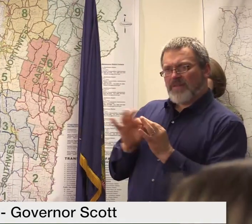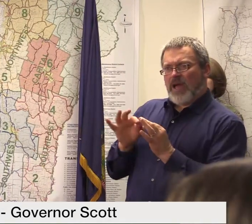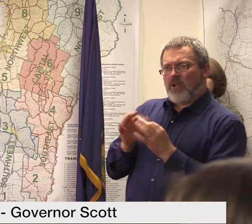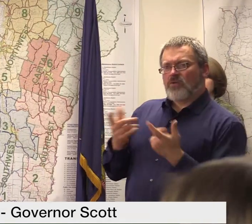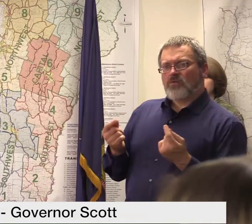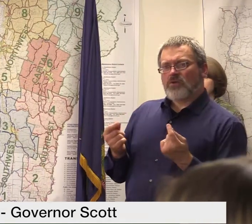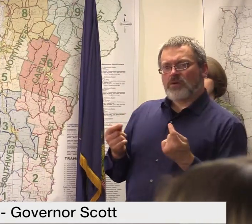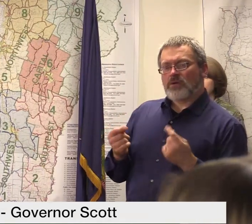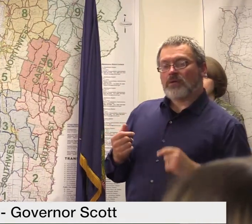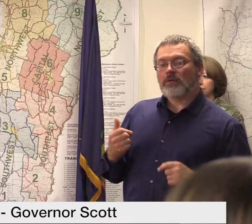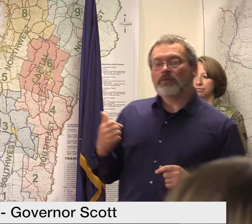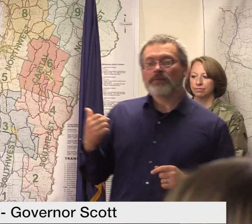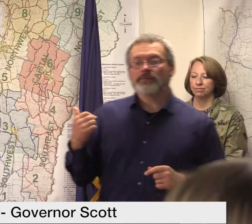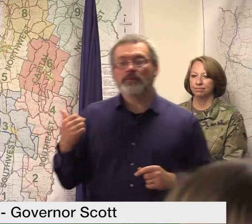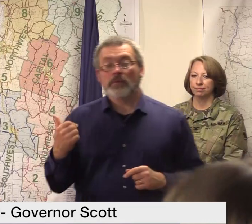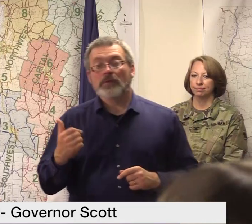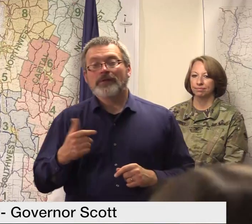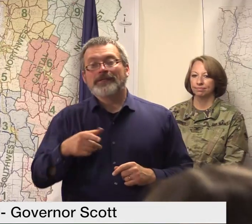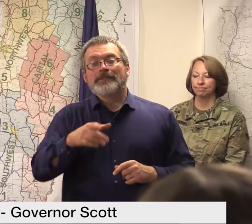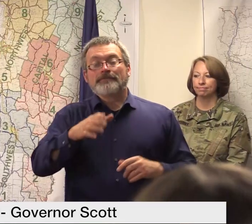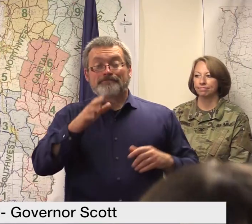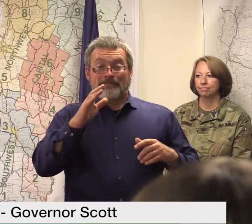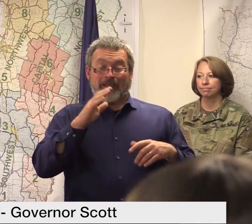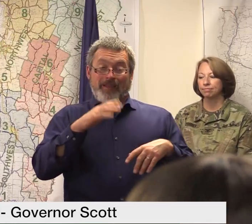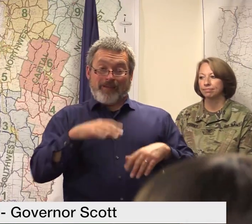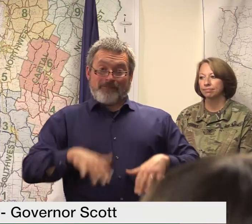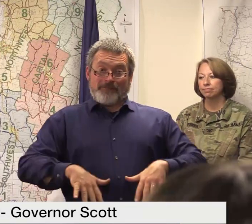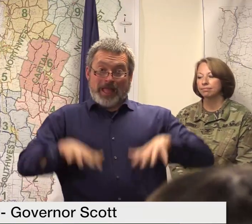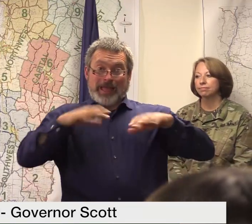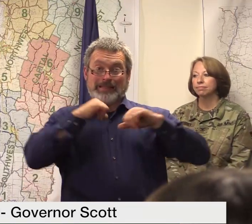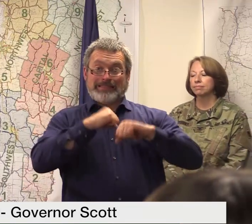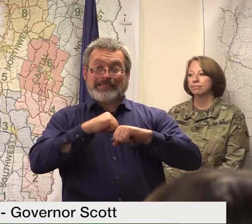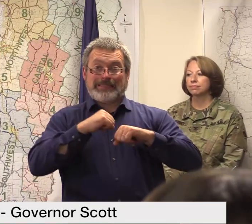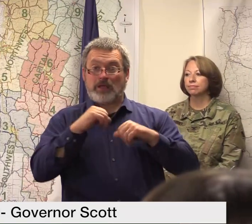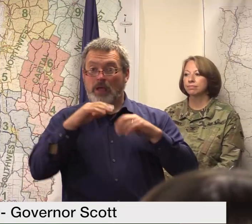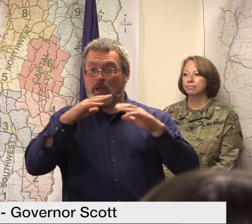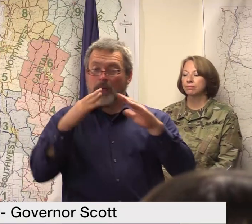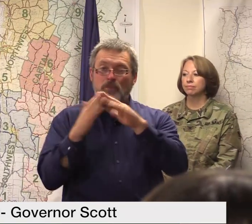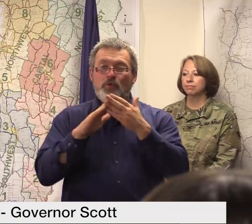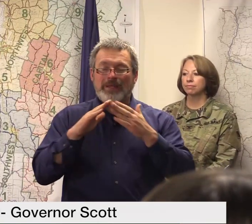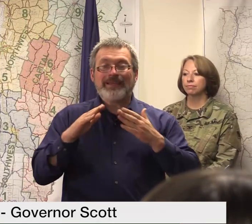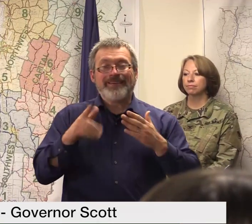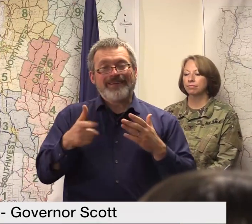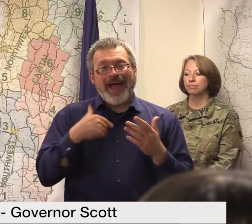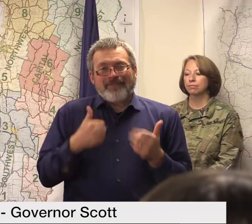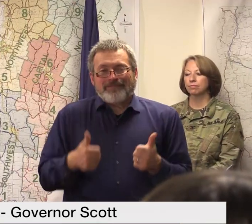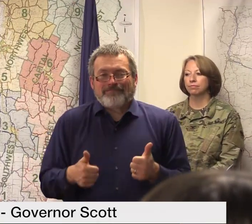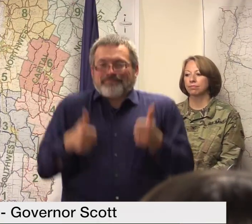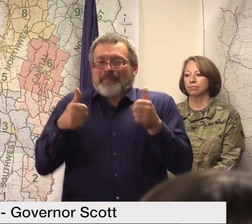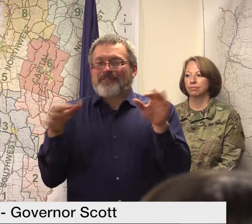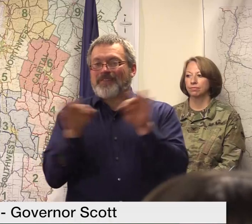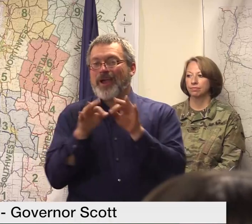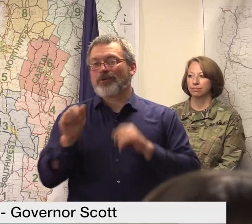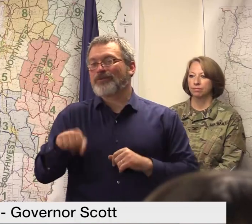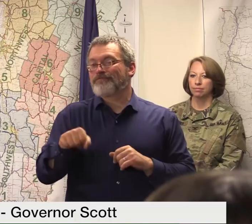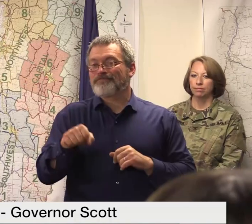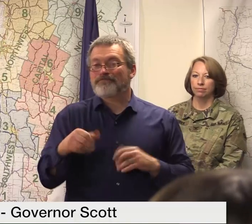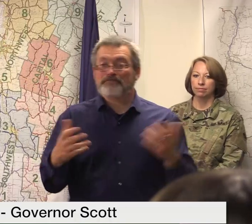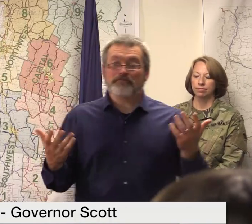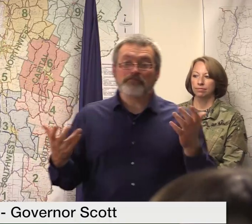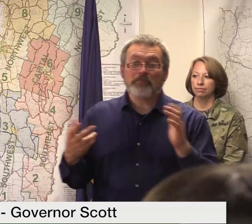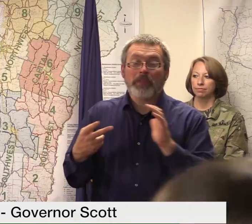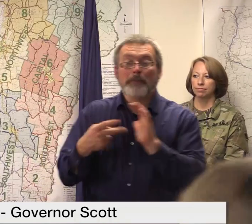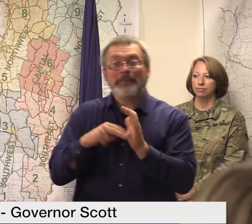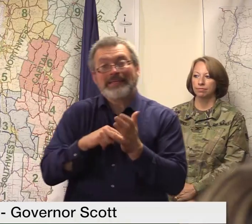program as well is trying to make sure people are being compensated at fair market value that's not to say that a home well outside of